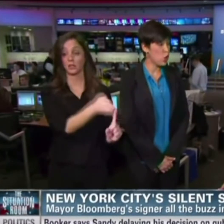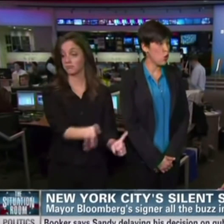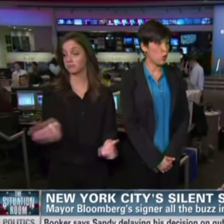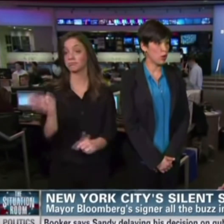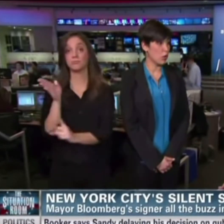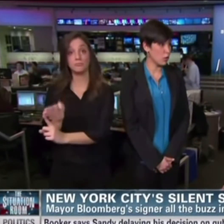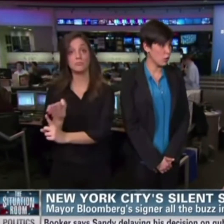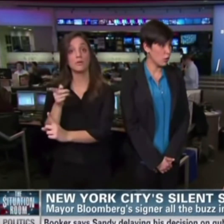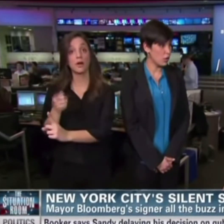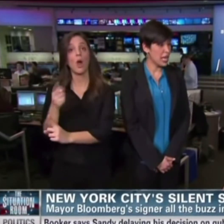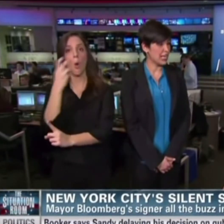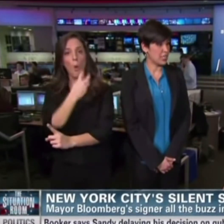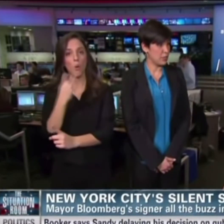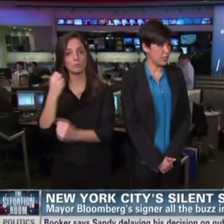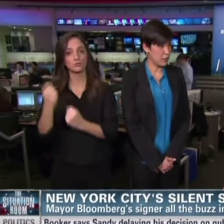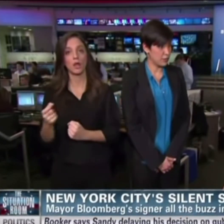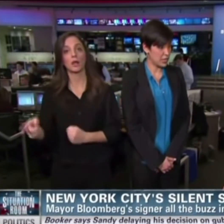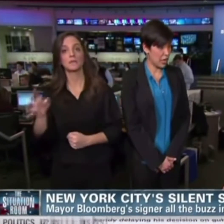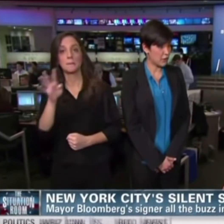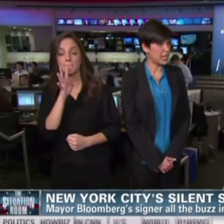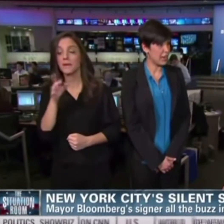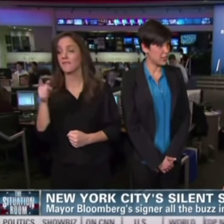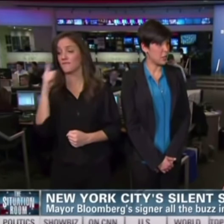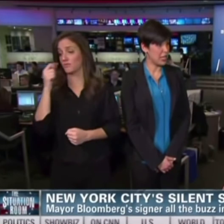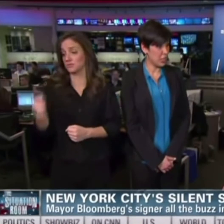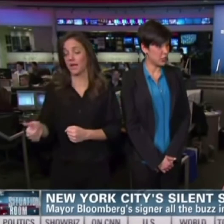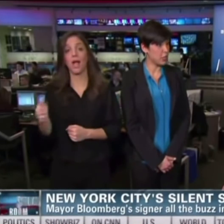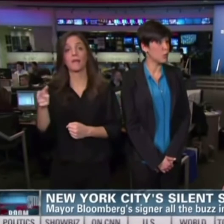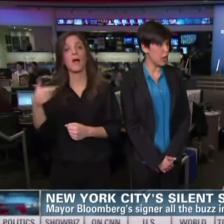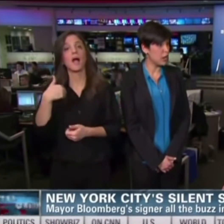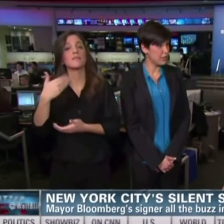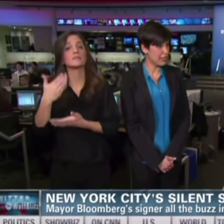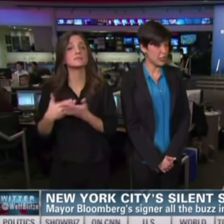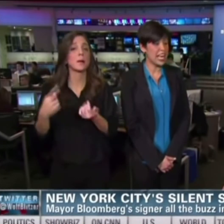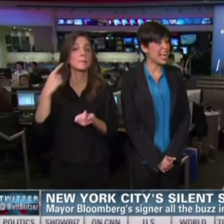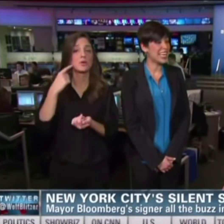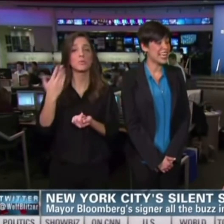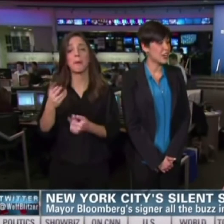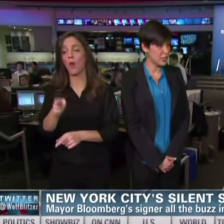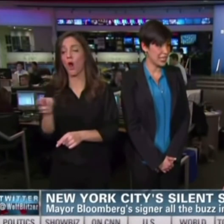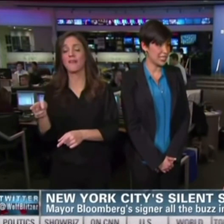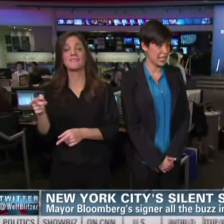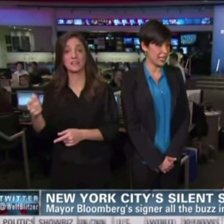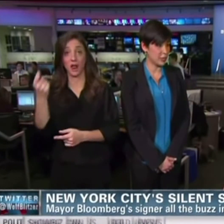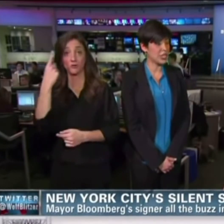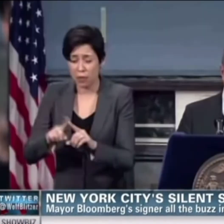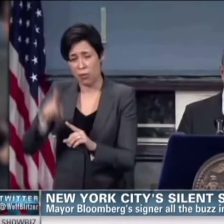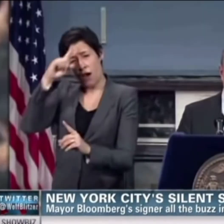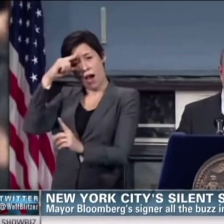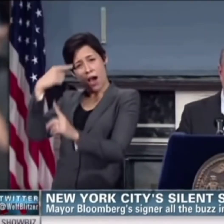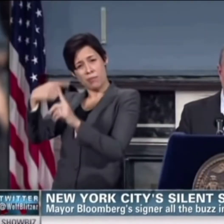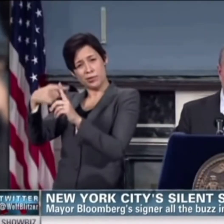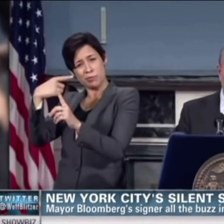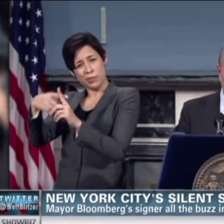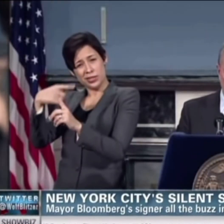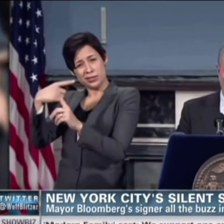who are oral and can speak for themselves and have some hearing who are hard of hearing and can't understand sign language. But why so expressive?